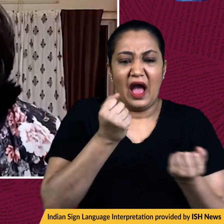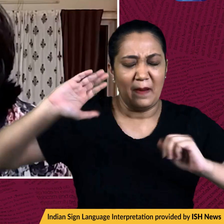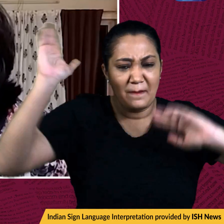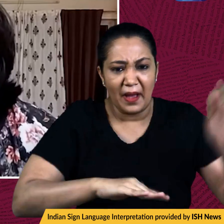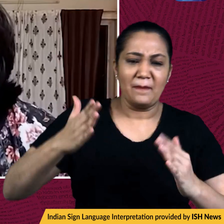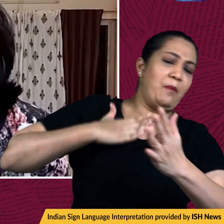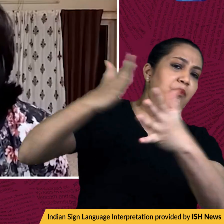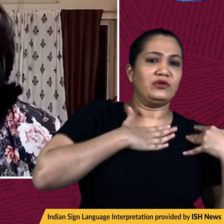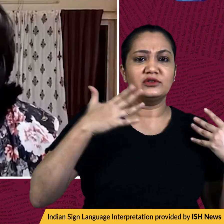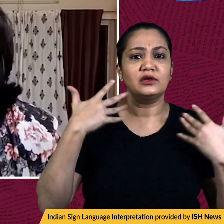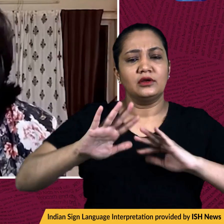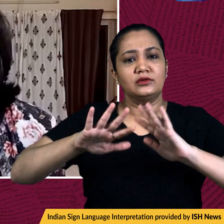pushed me, and told me to go back.